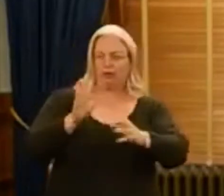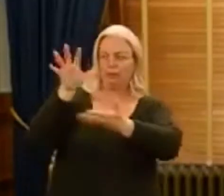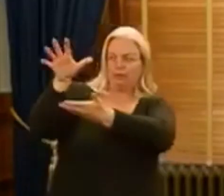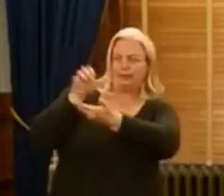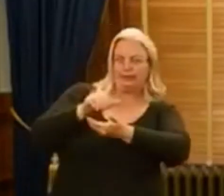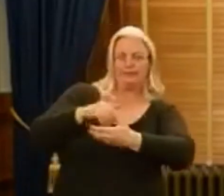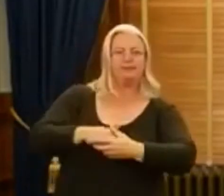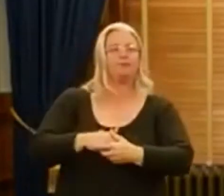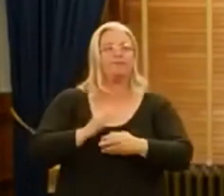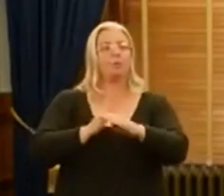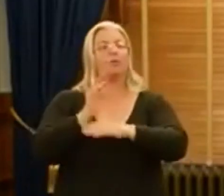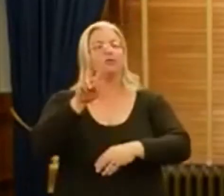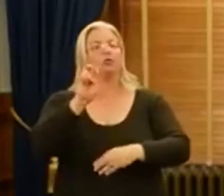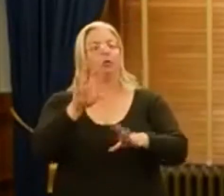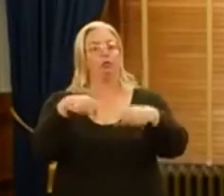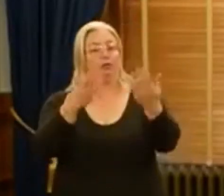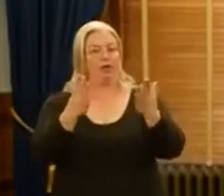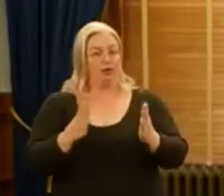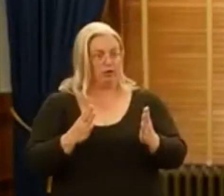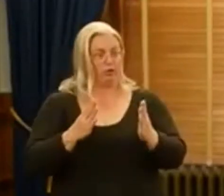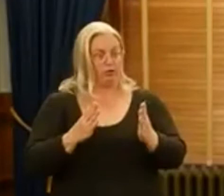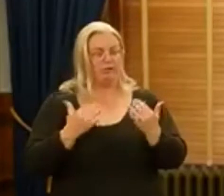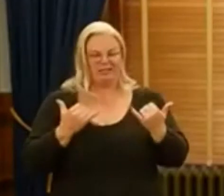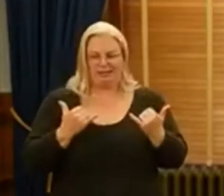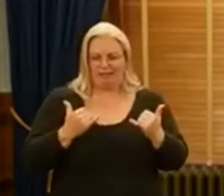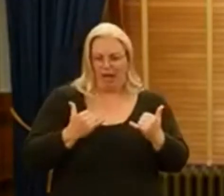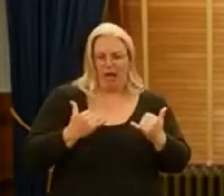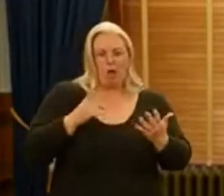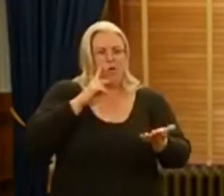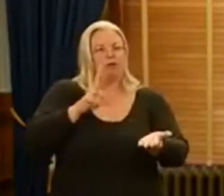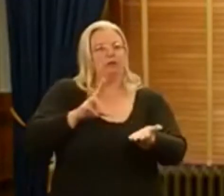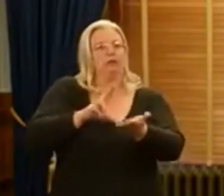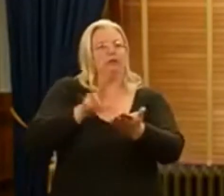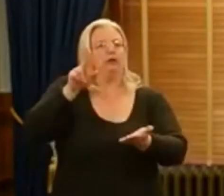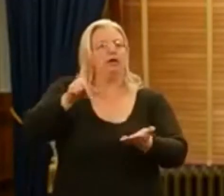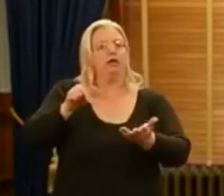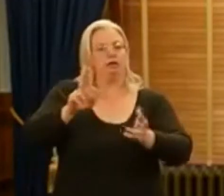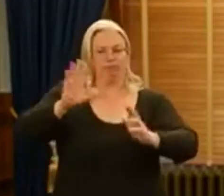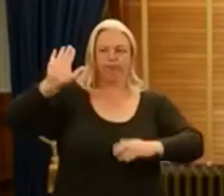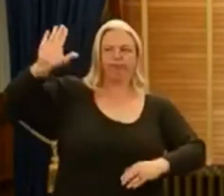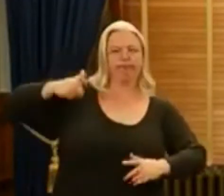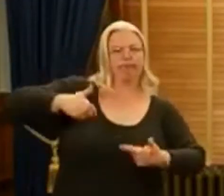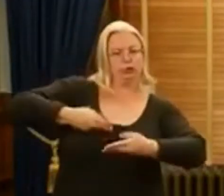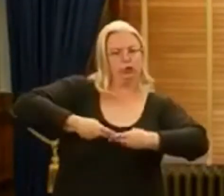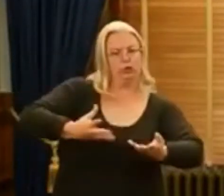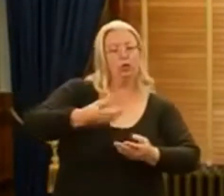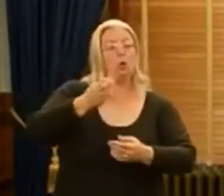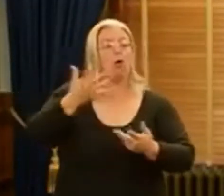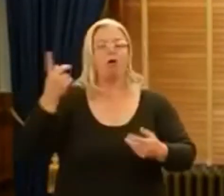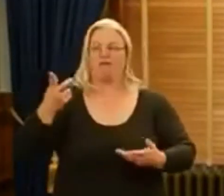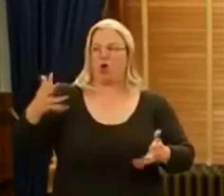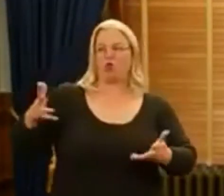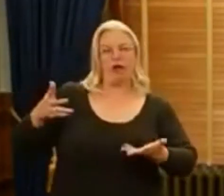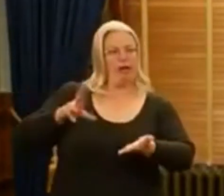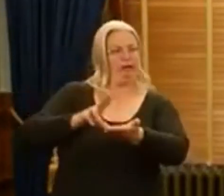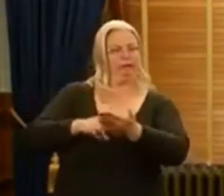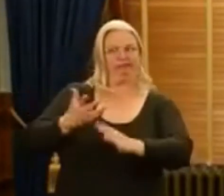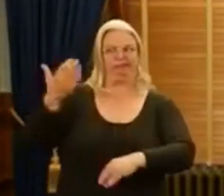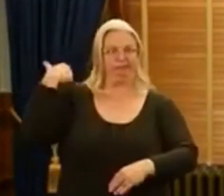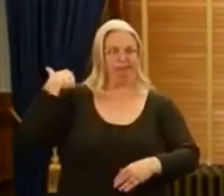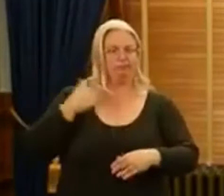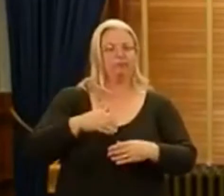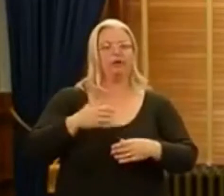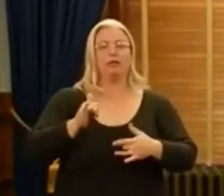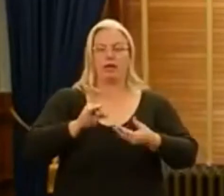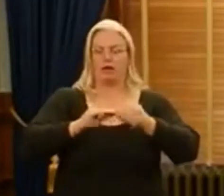More than 200 providers are in the process of signing up to distribute vaccines or have already signed up. This